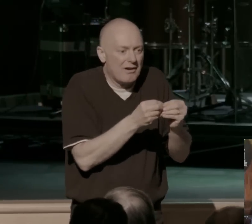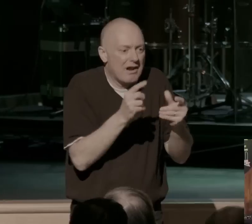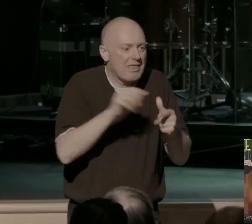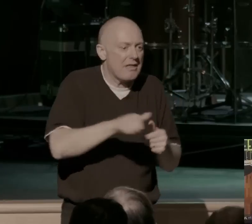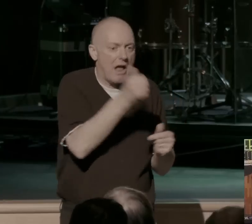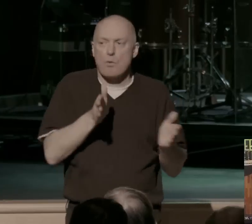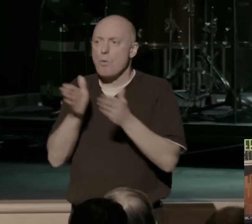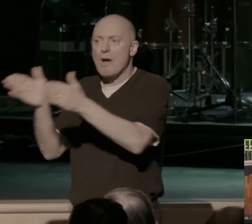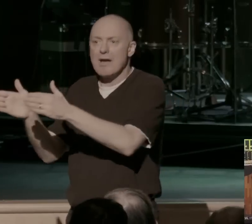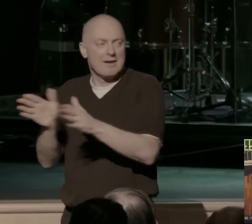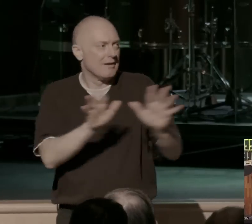cross.